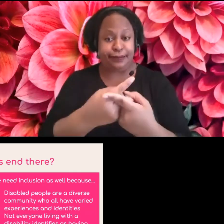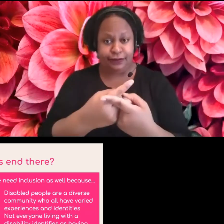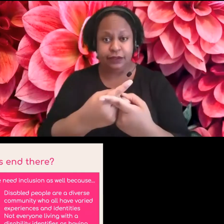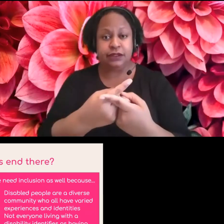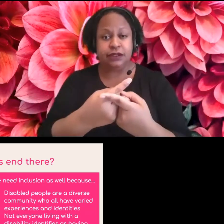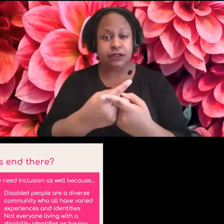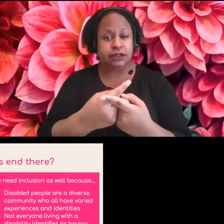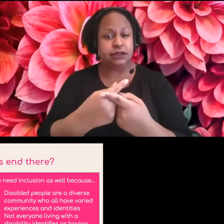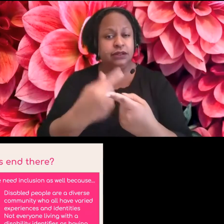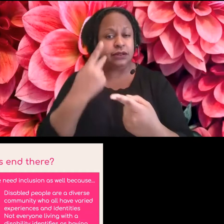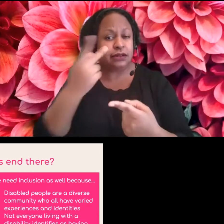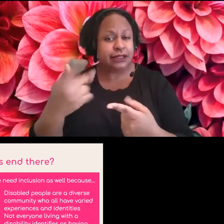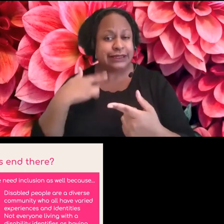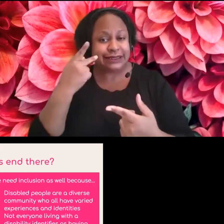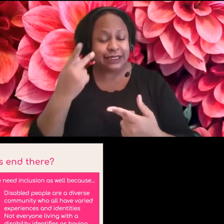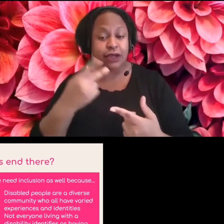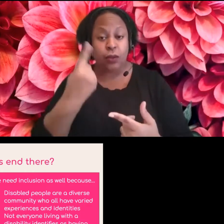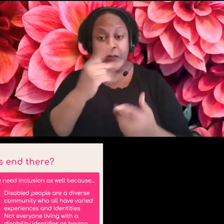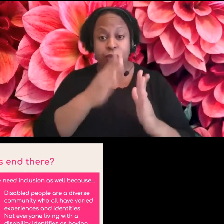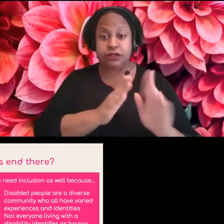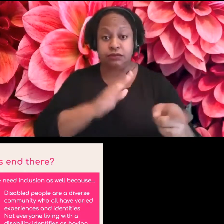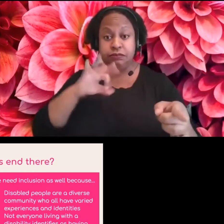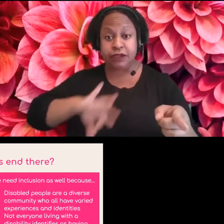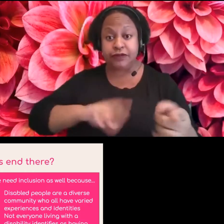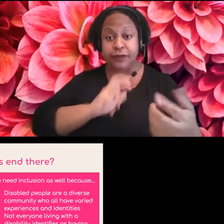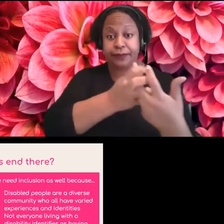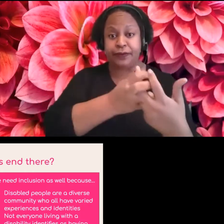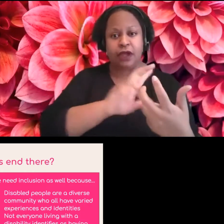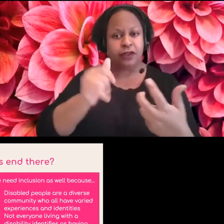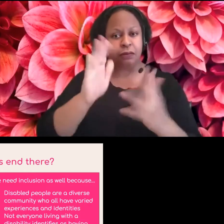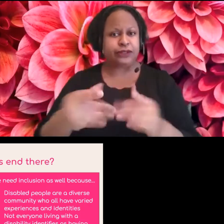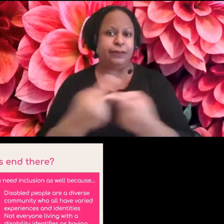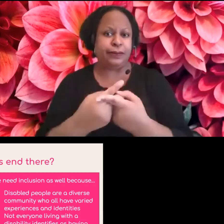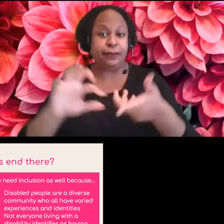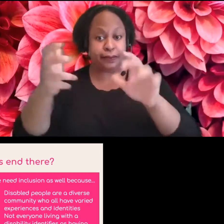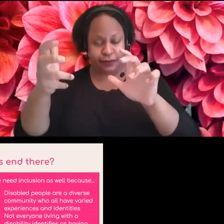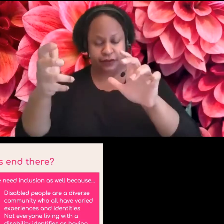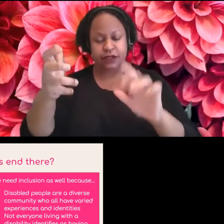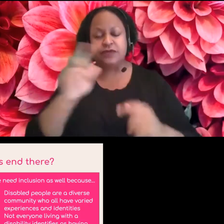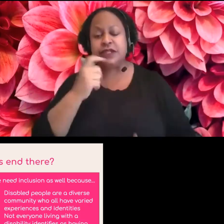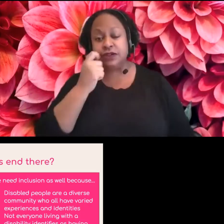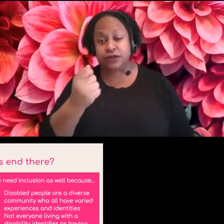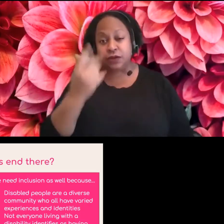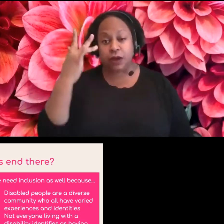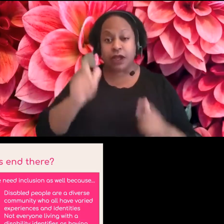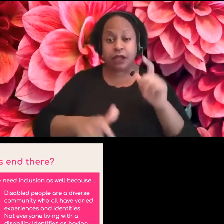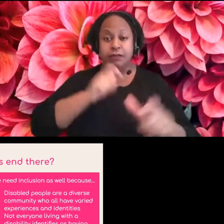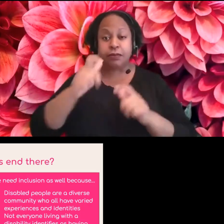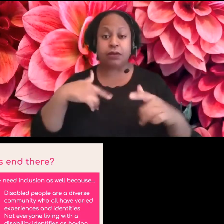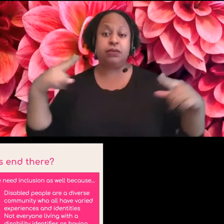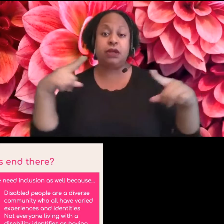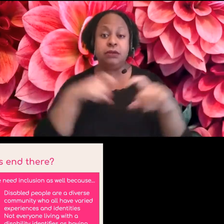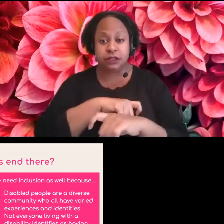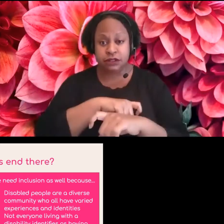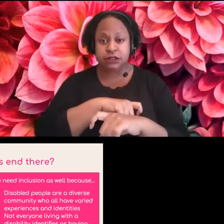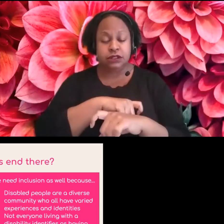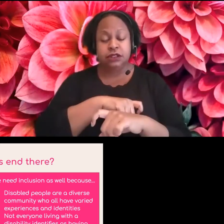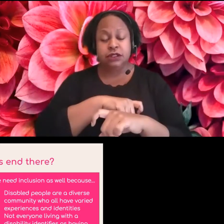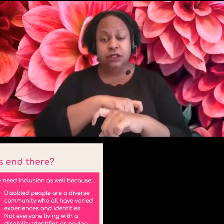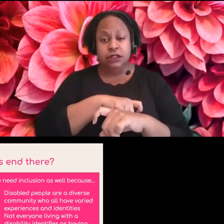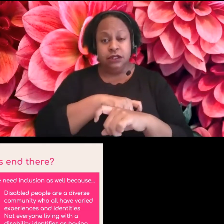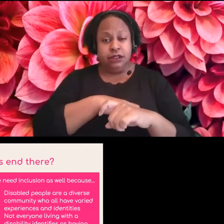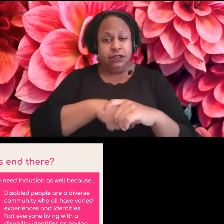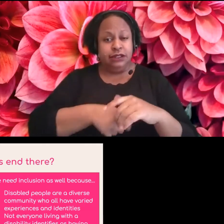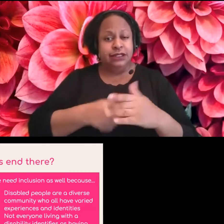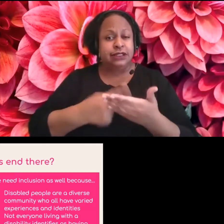in my opinion, this is what makes it inherently nuanced and understanding of human complexity and not something to be afraid of or shy